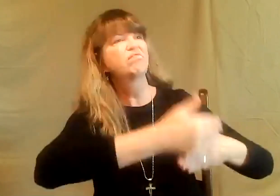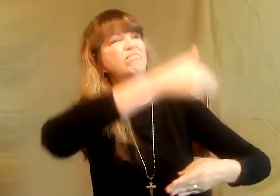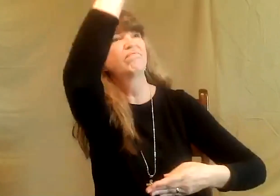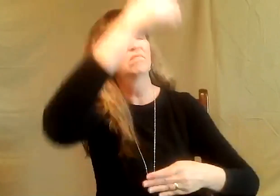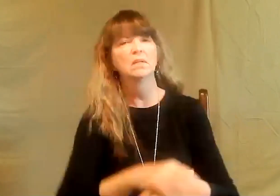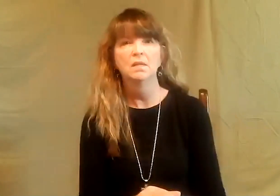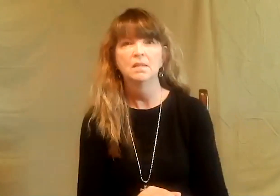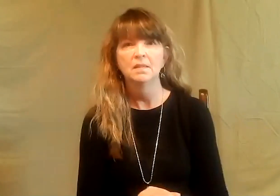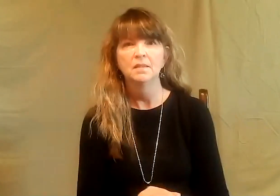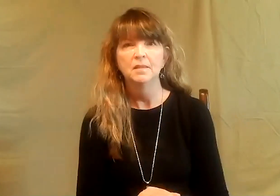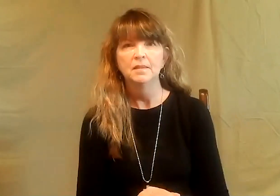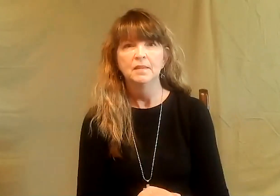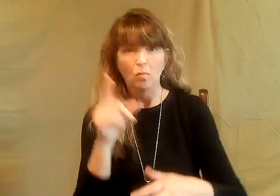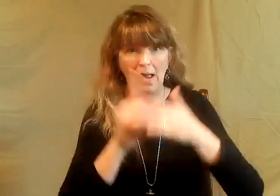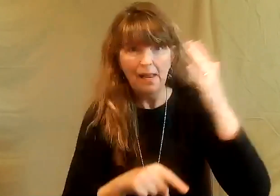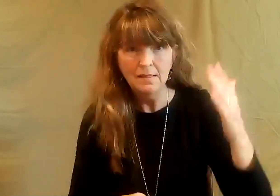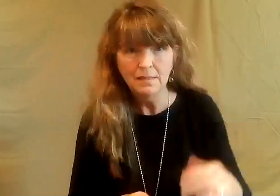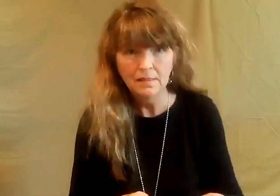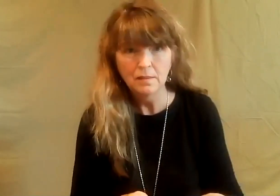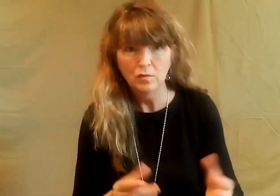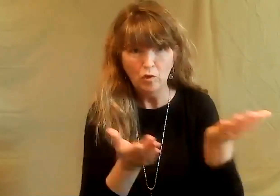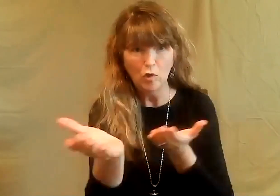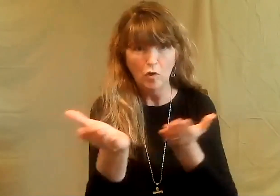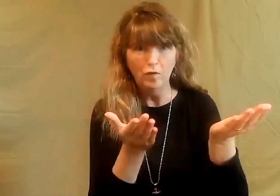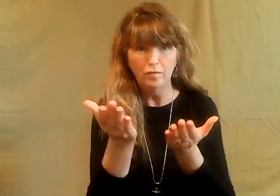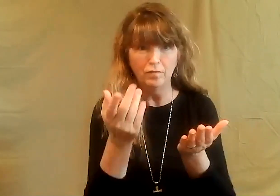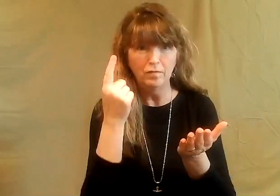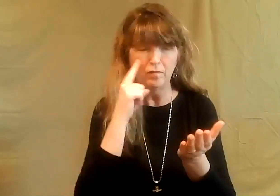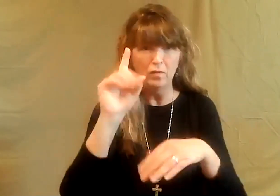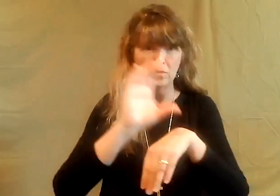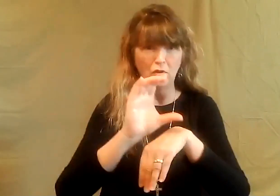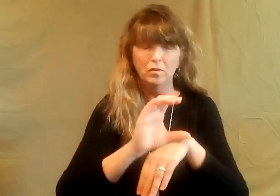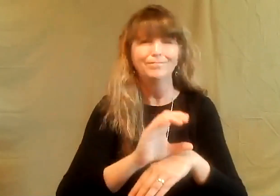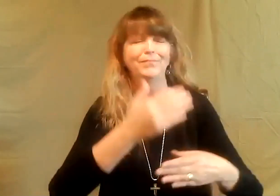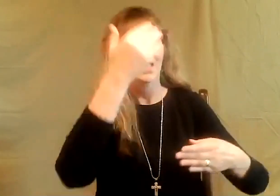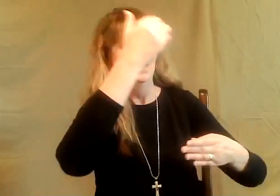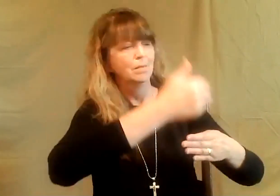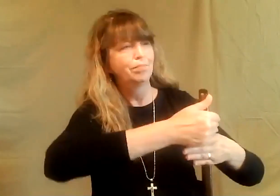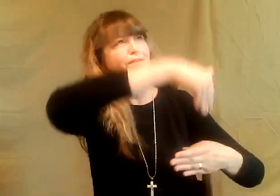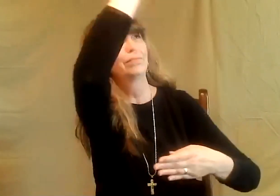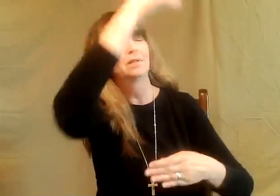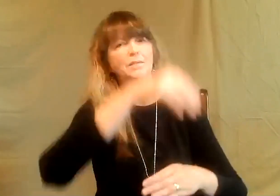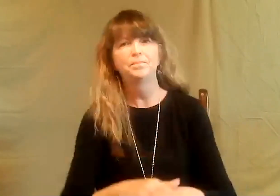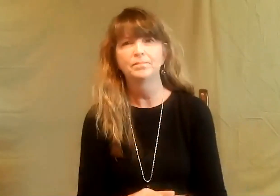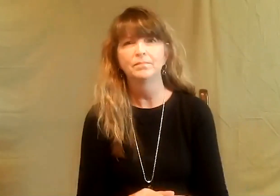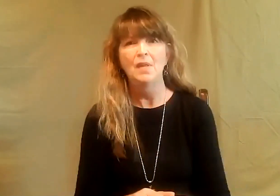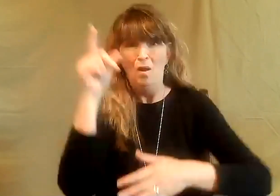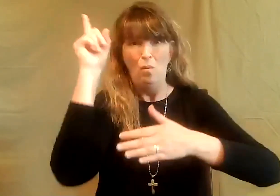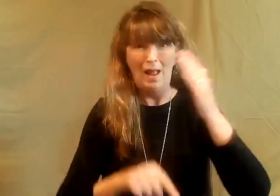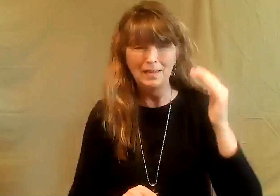that, oh, we can't make it past that wall. We can't see the church. There's a